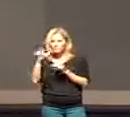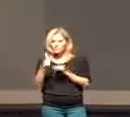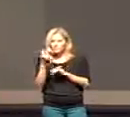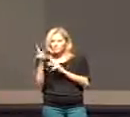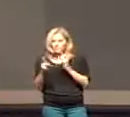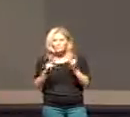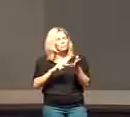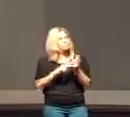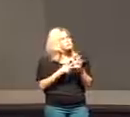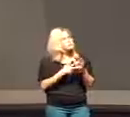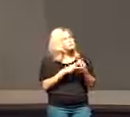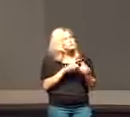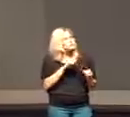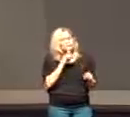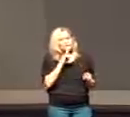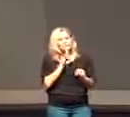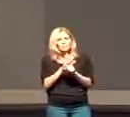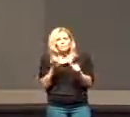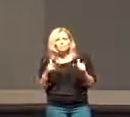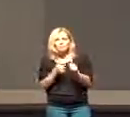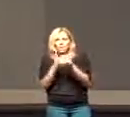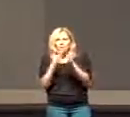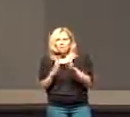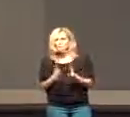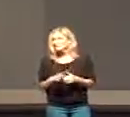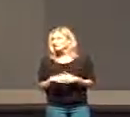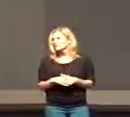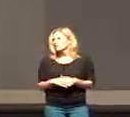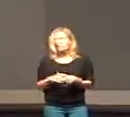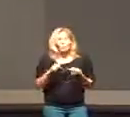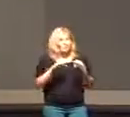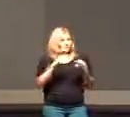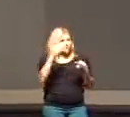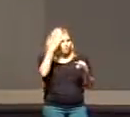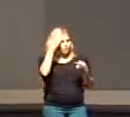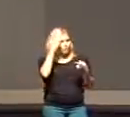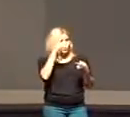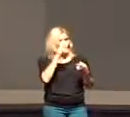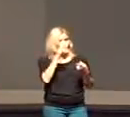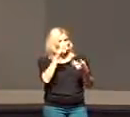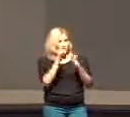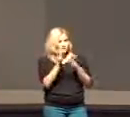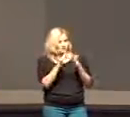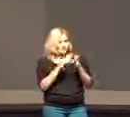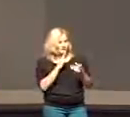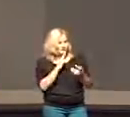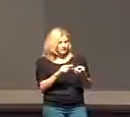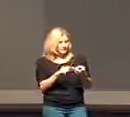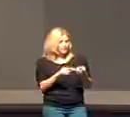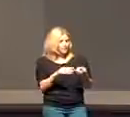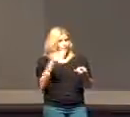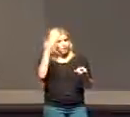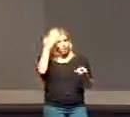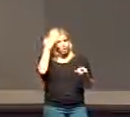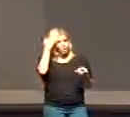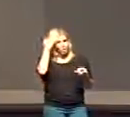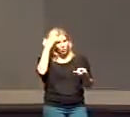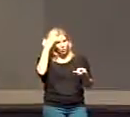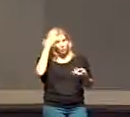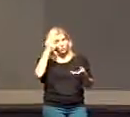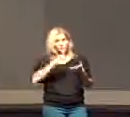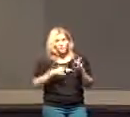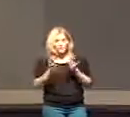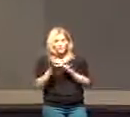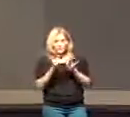So what does it mean to be a radically committed follower of Christ? First of all it's to know who Jesus is. Number two it's to know what Jesus